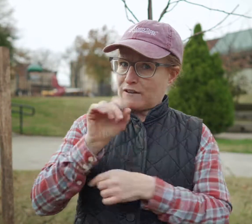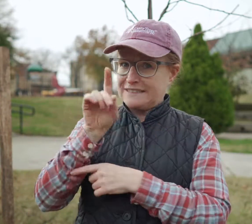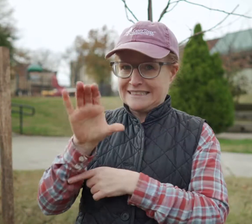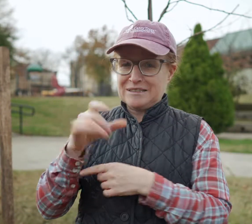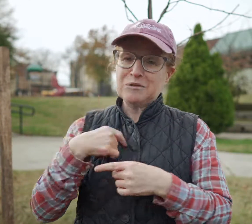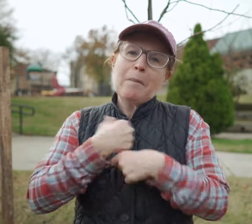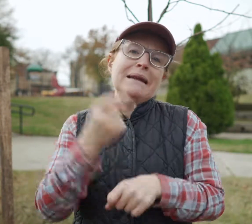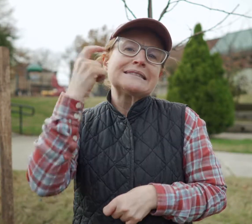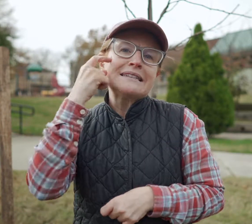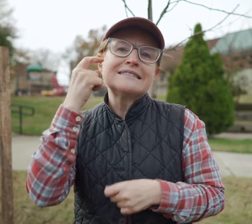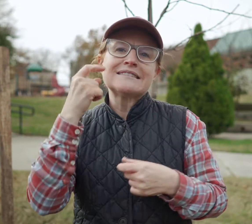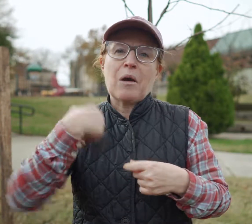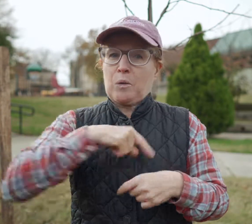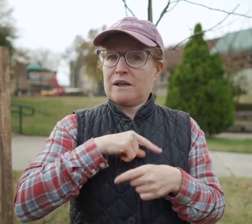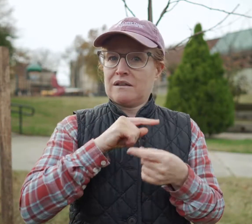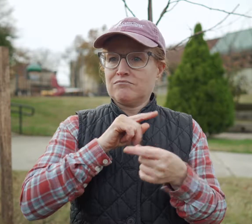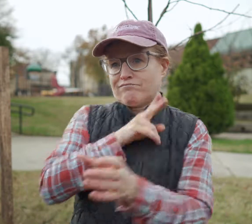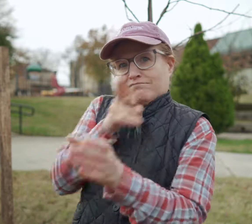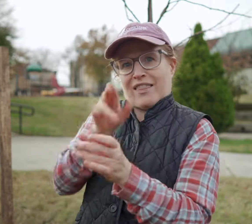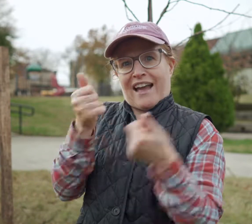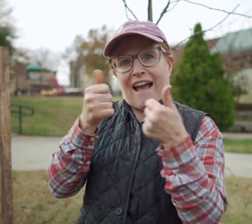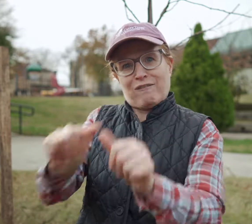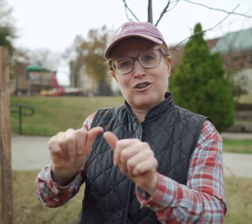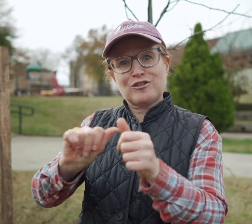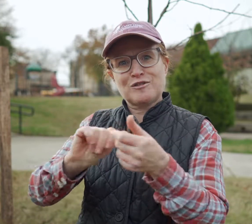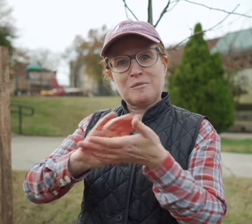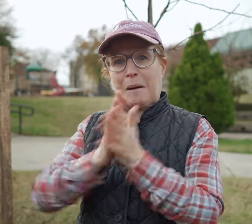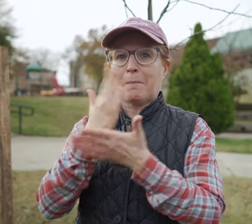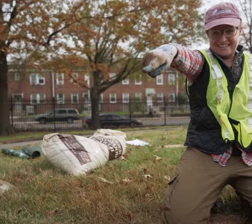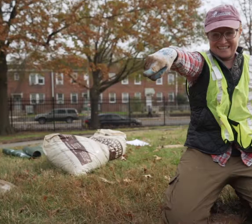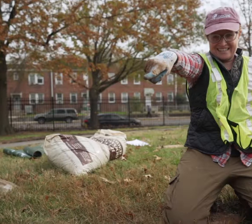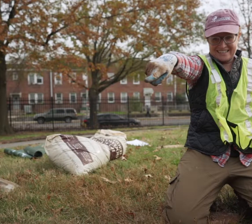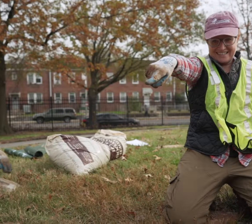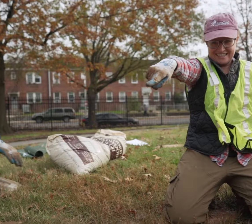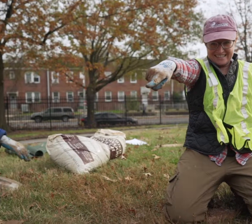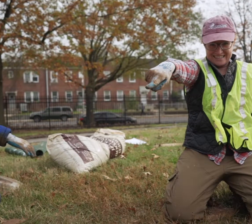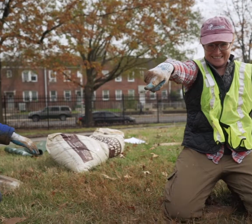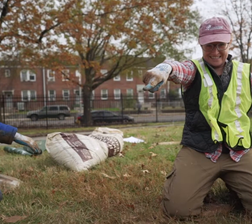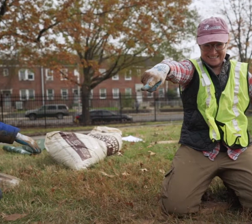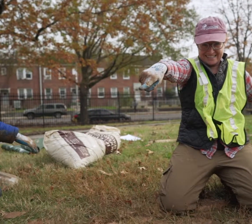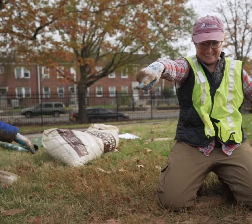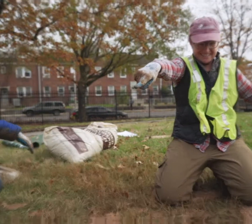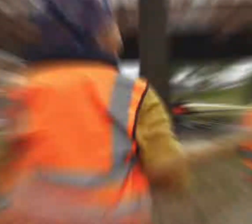that. And so it makes sense that we would join that effort to really become part of the re-treeing of DC.